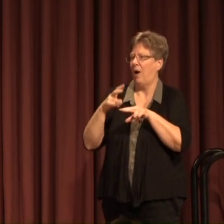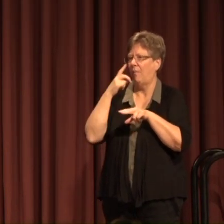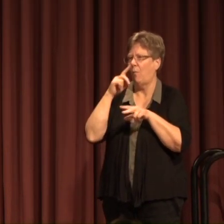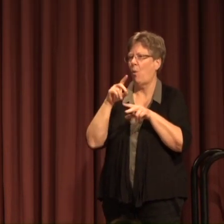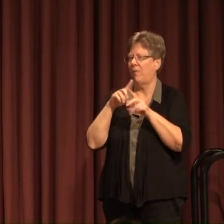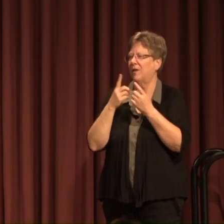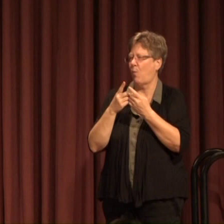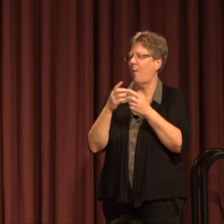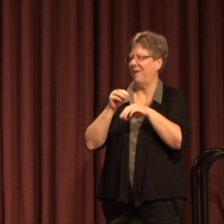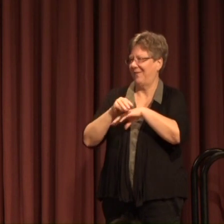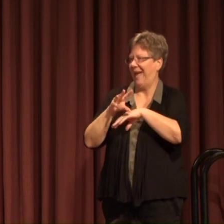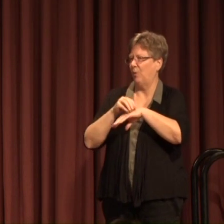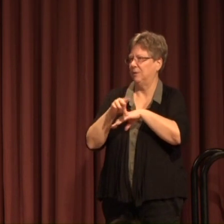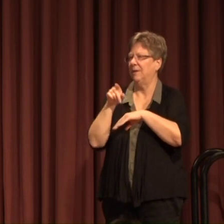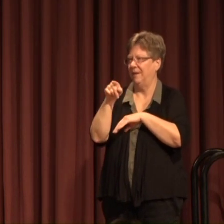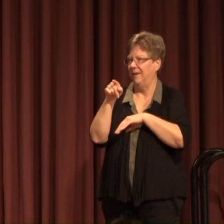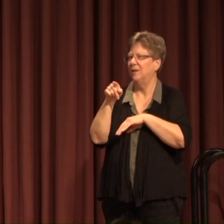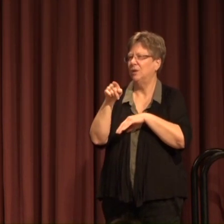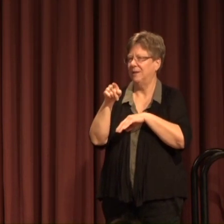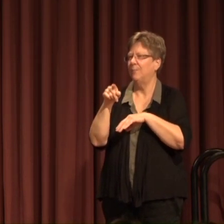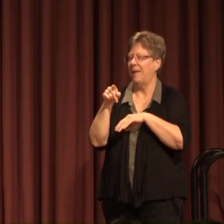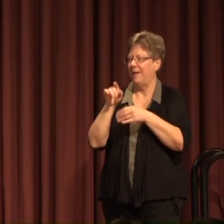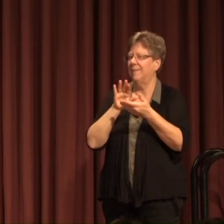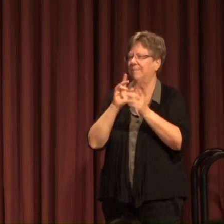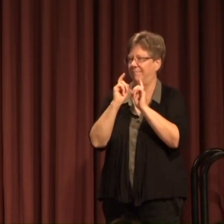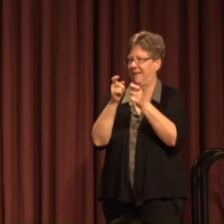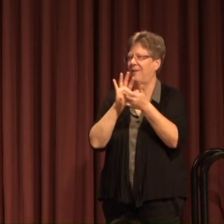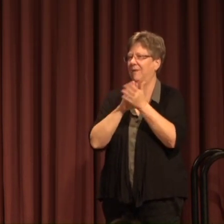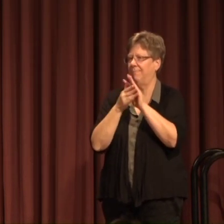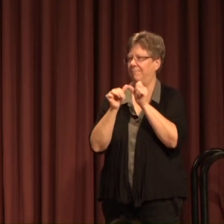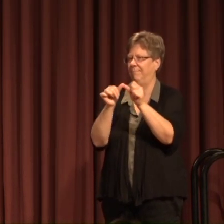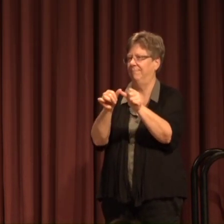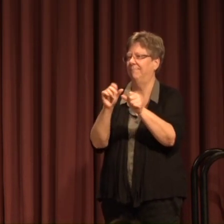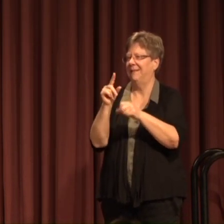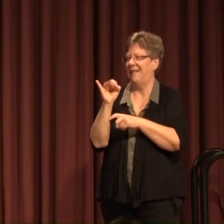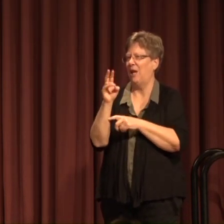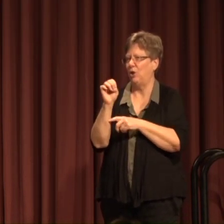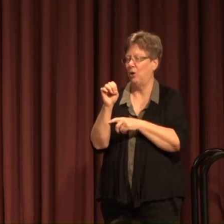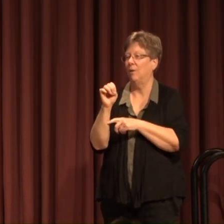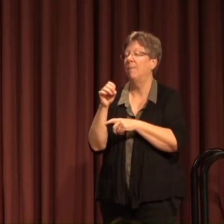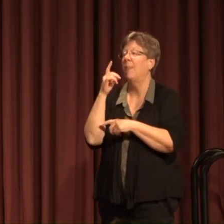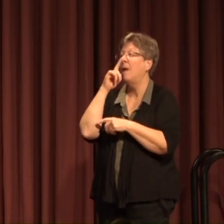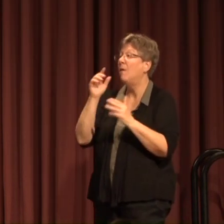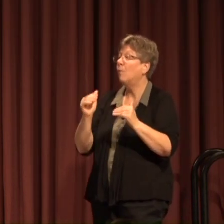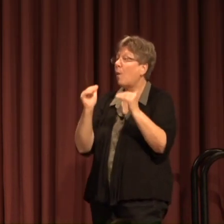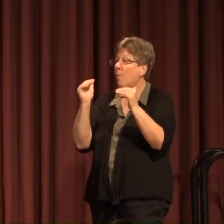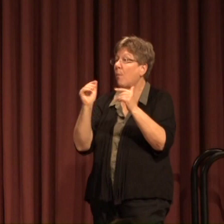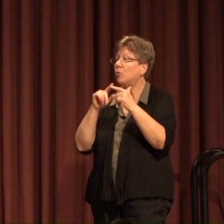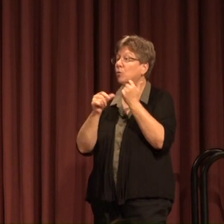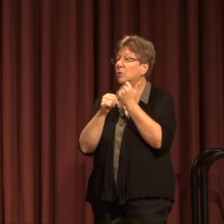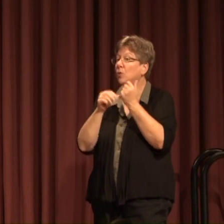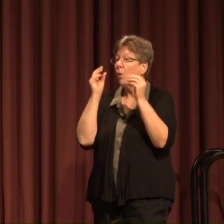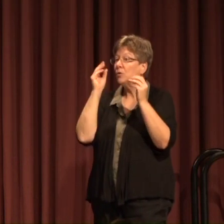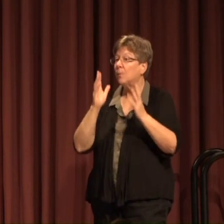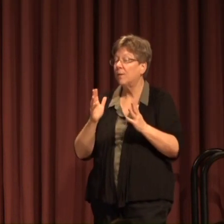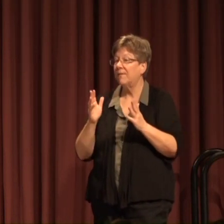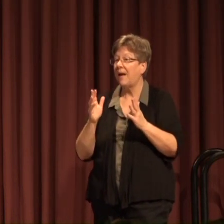of counseling and has been awarded tenure in promotions to associate professor